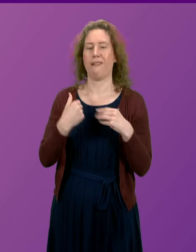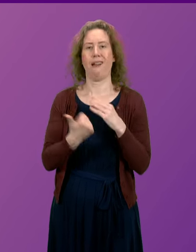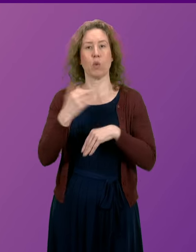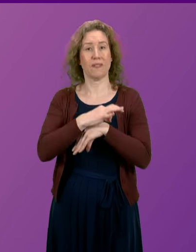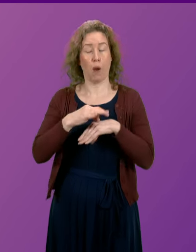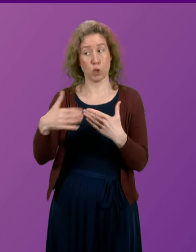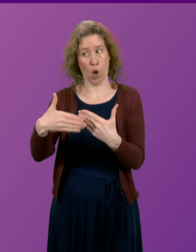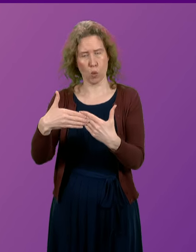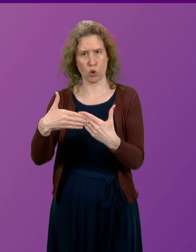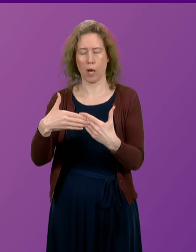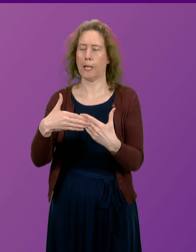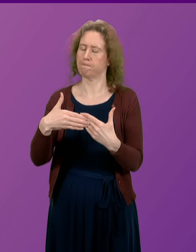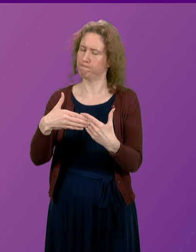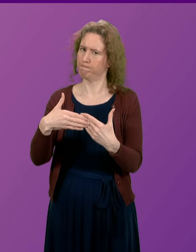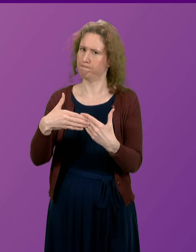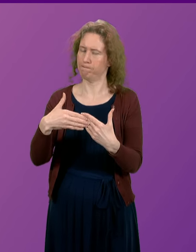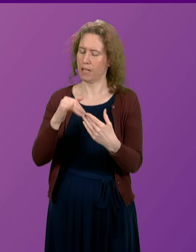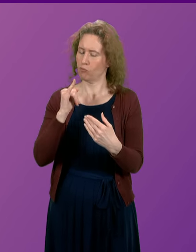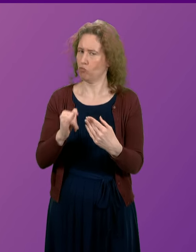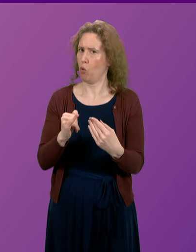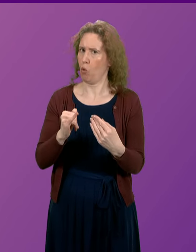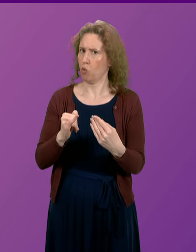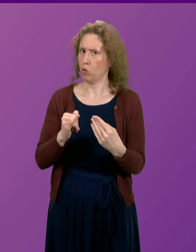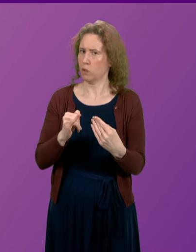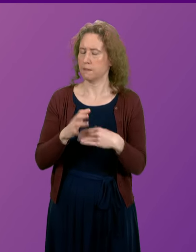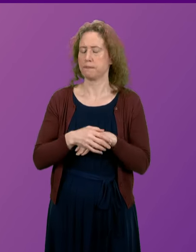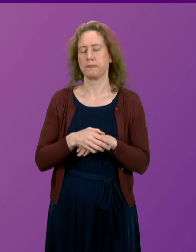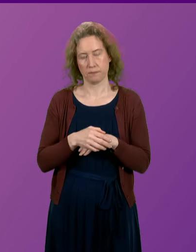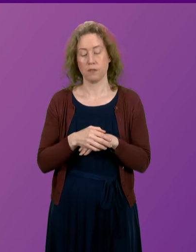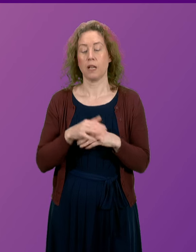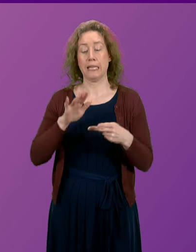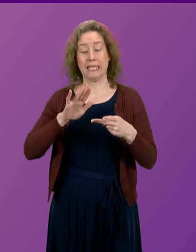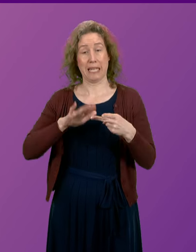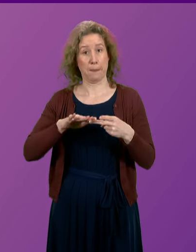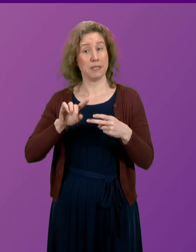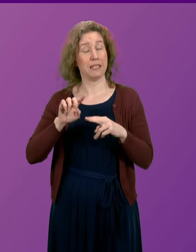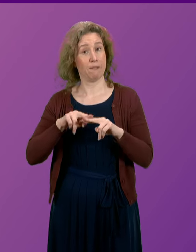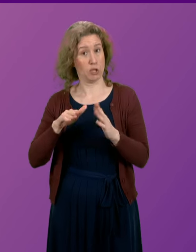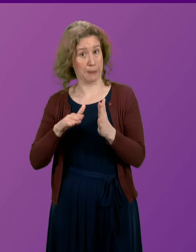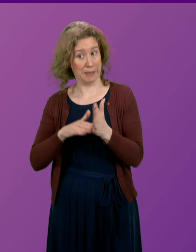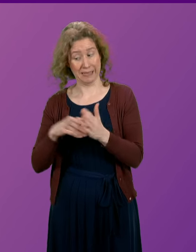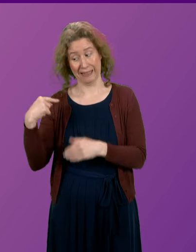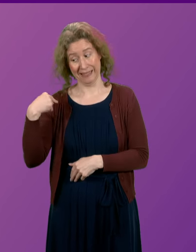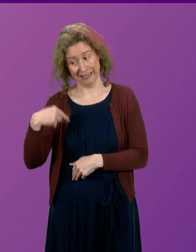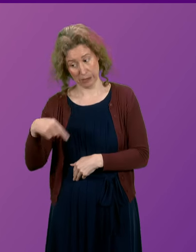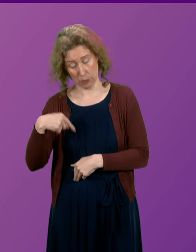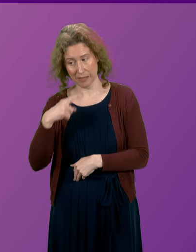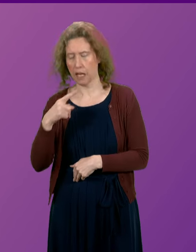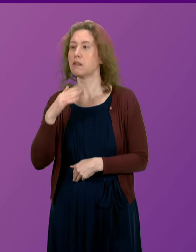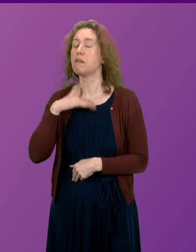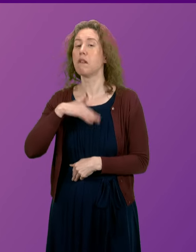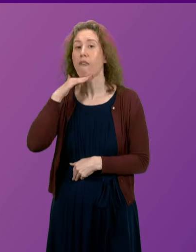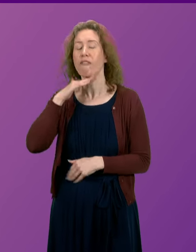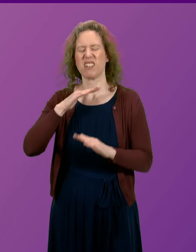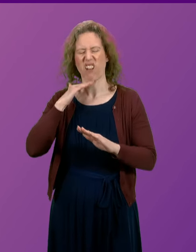closure was another step in the wrong direction. The Deputy First Minister said this week, enough is enough.